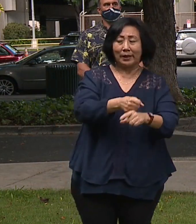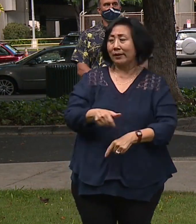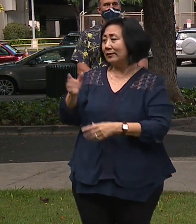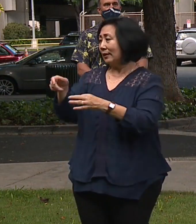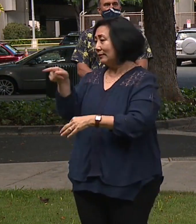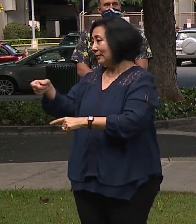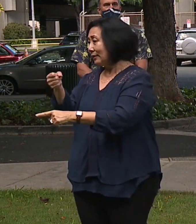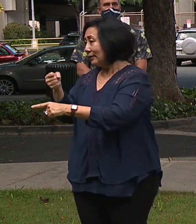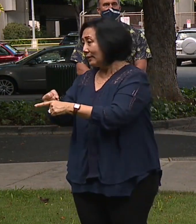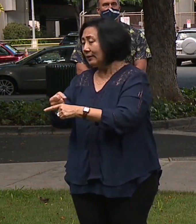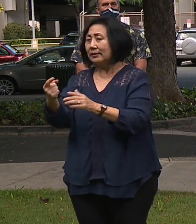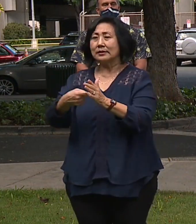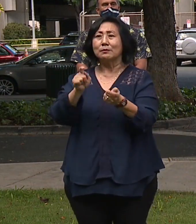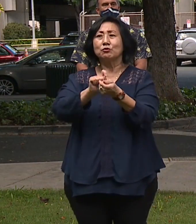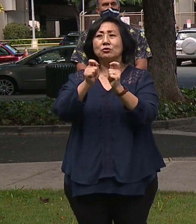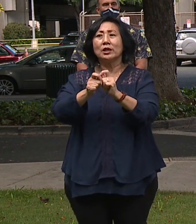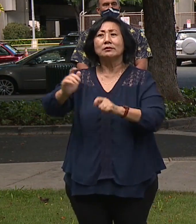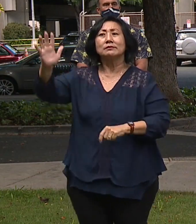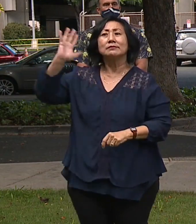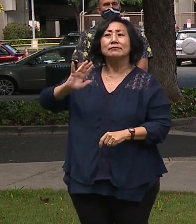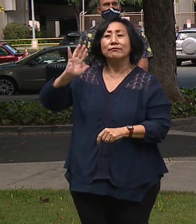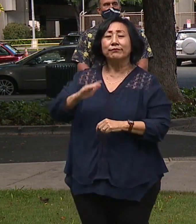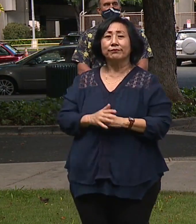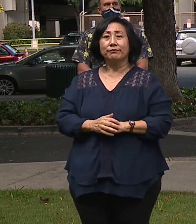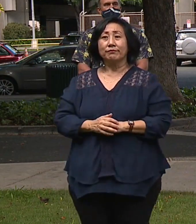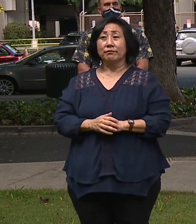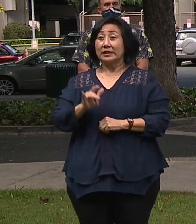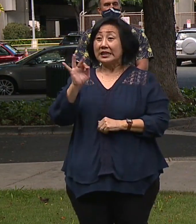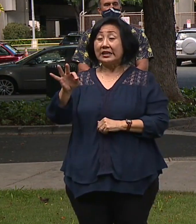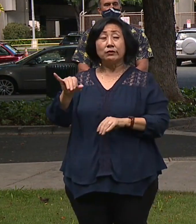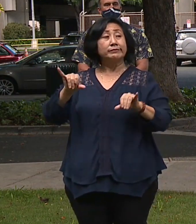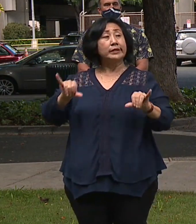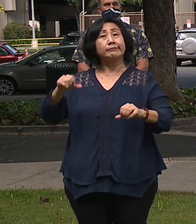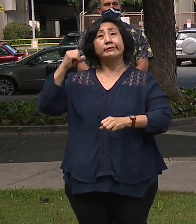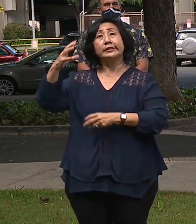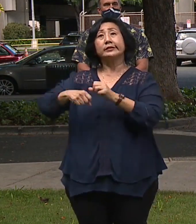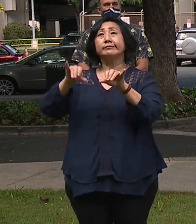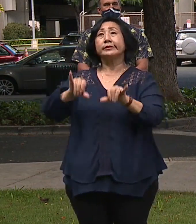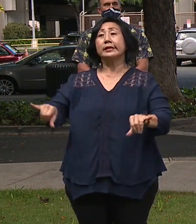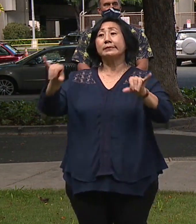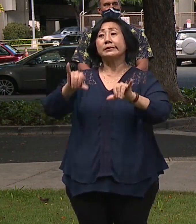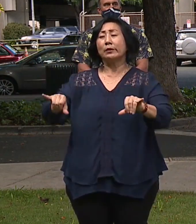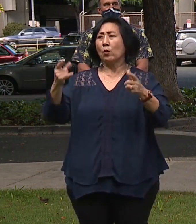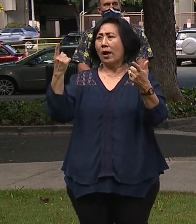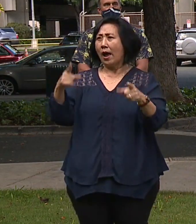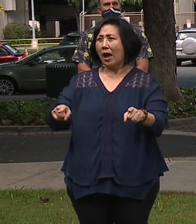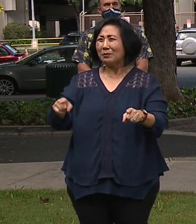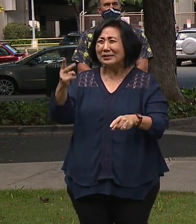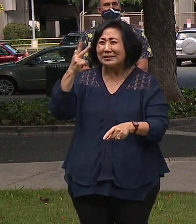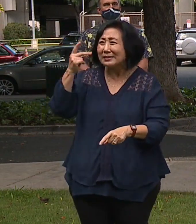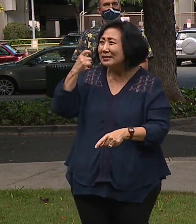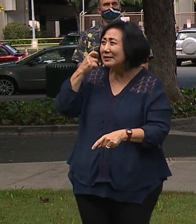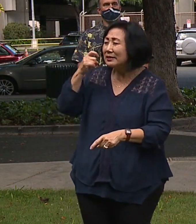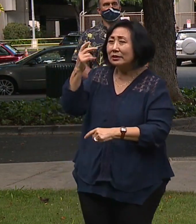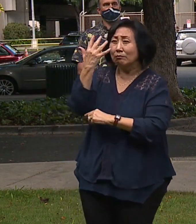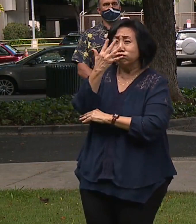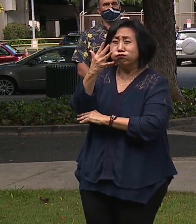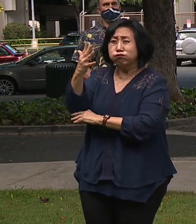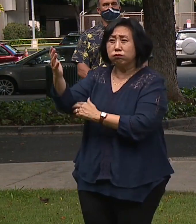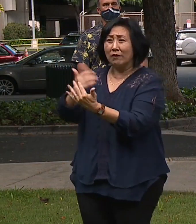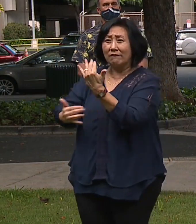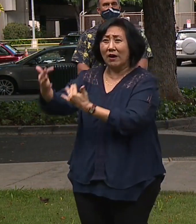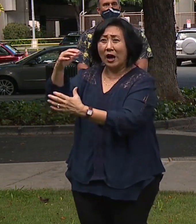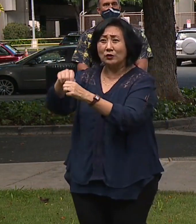we did before, how we live. But if we don't adjust and change how we're living, you see the wildfires raging through California.